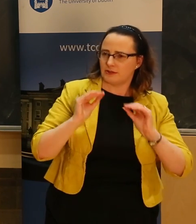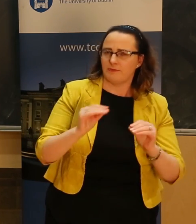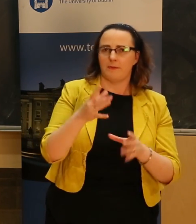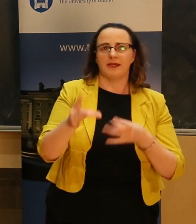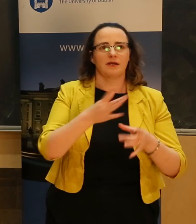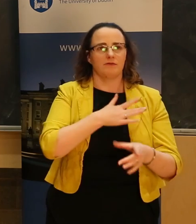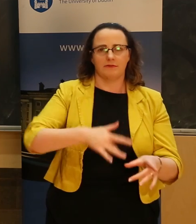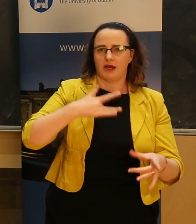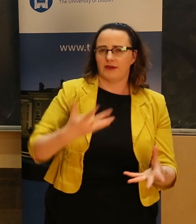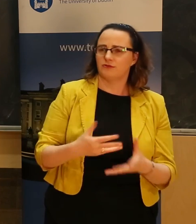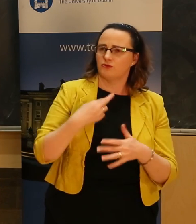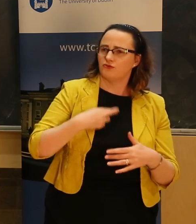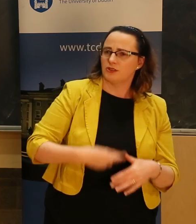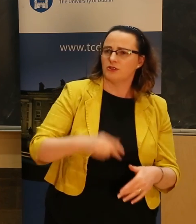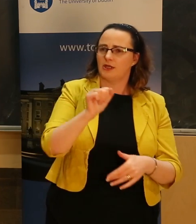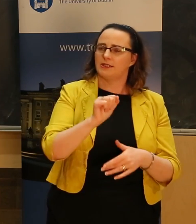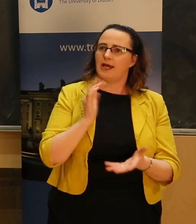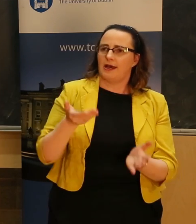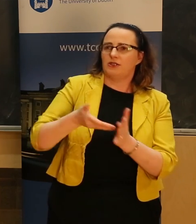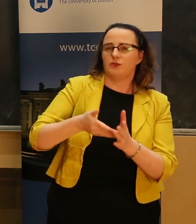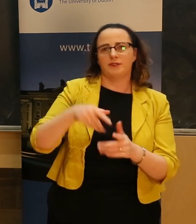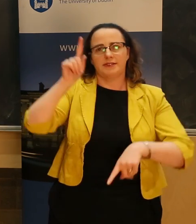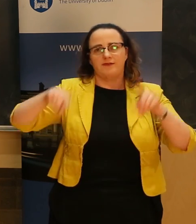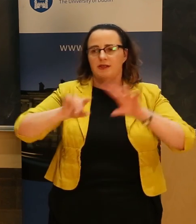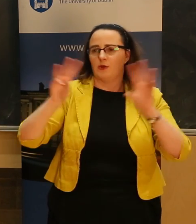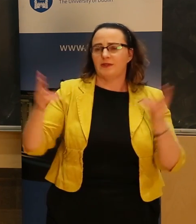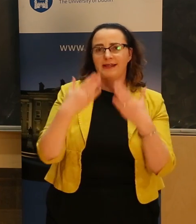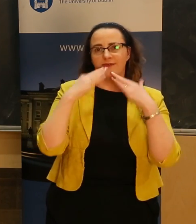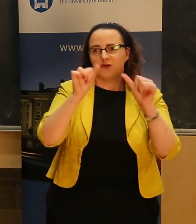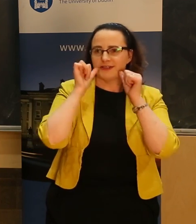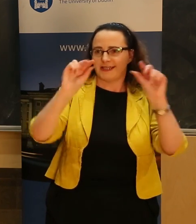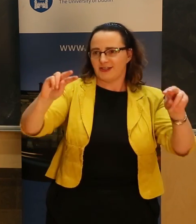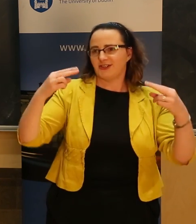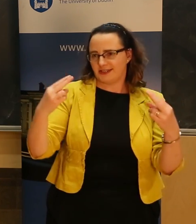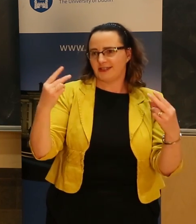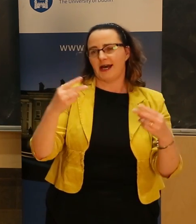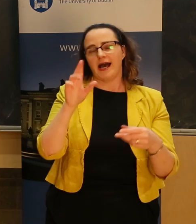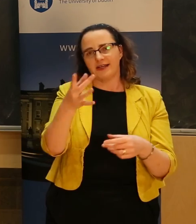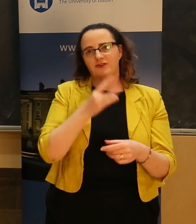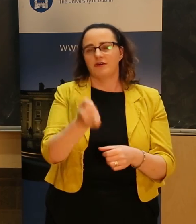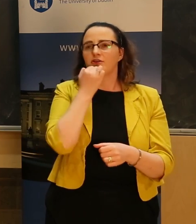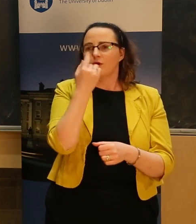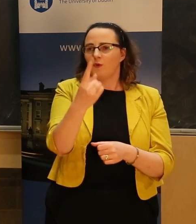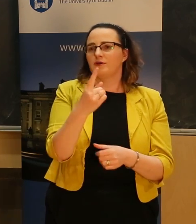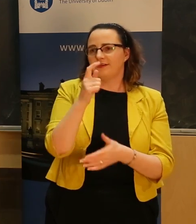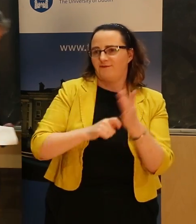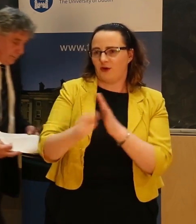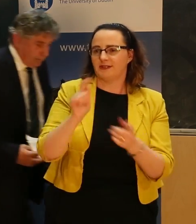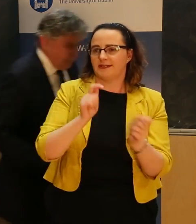us to contribute to an ever-diversified world. Thank you for your attention here today. I ask for your number one vote. Go to Margaret.